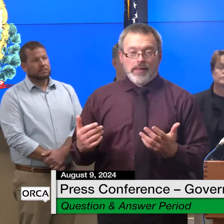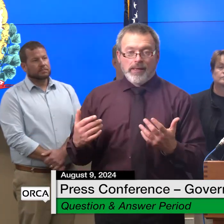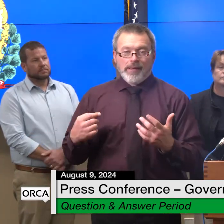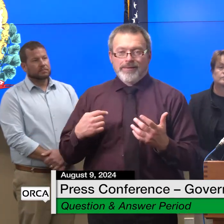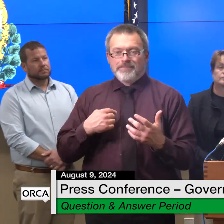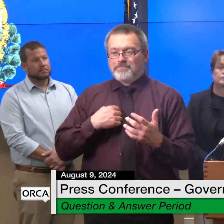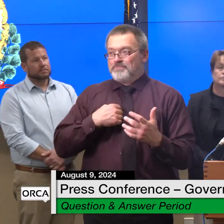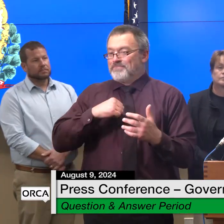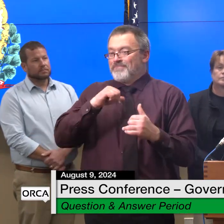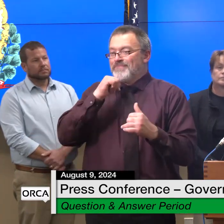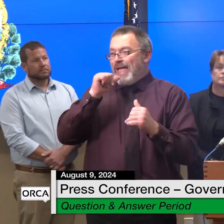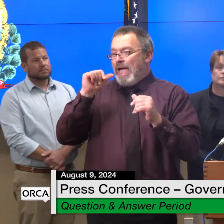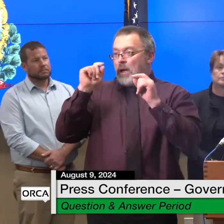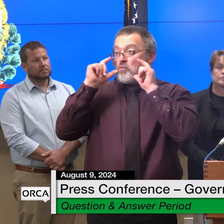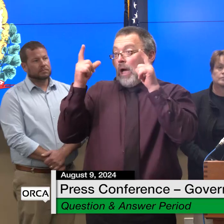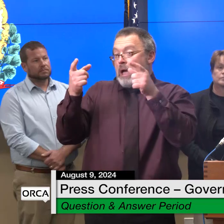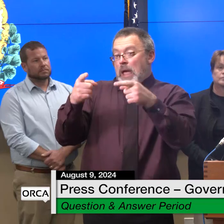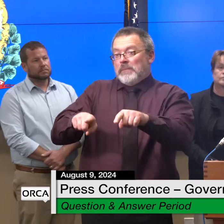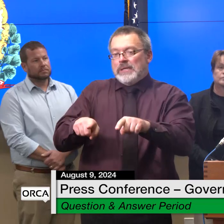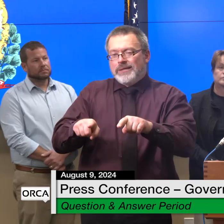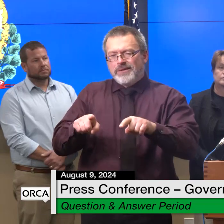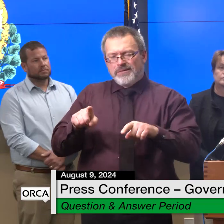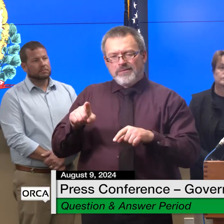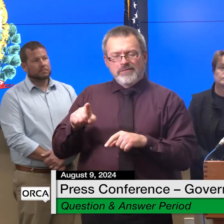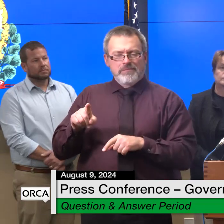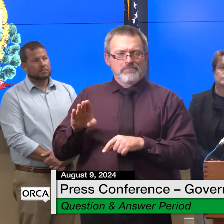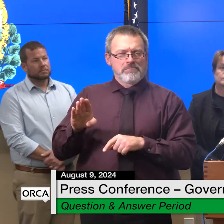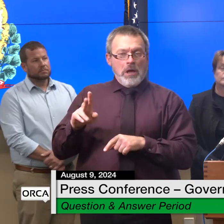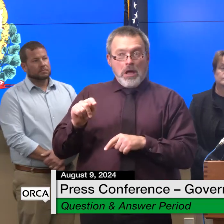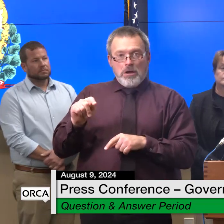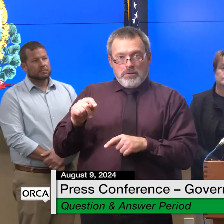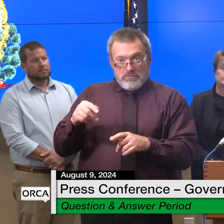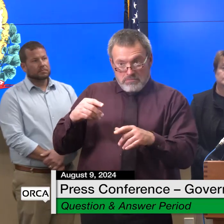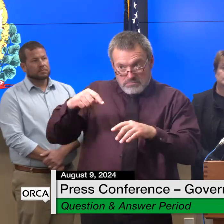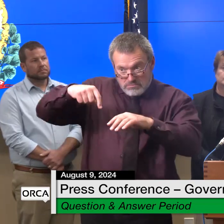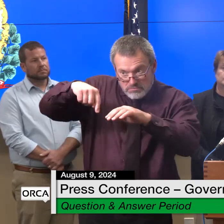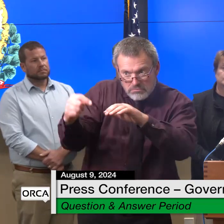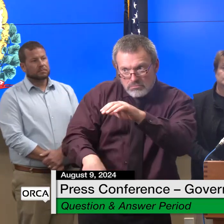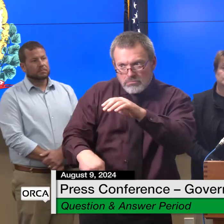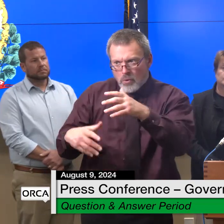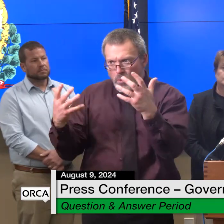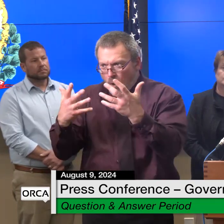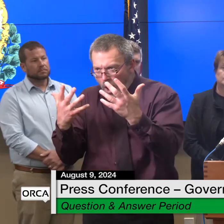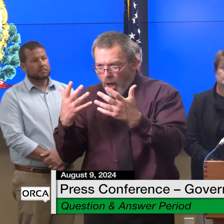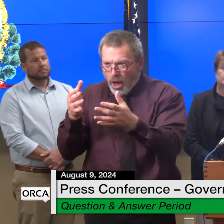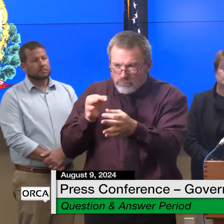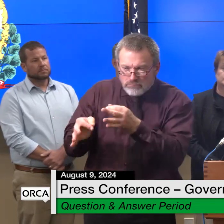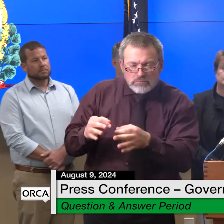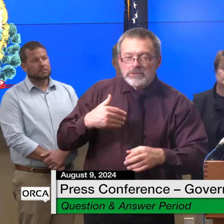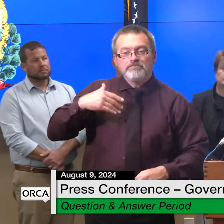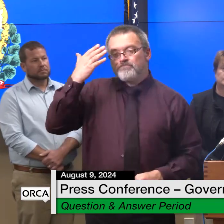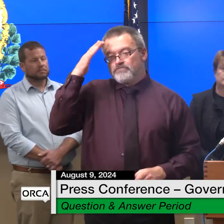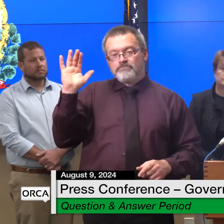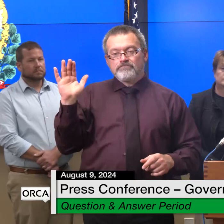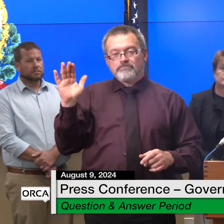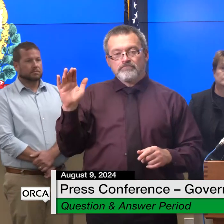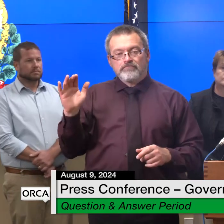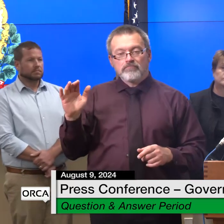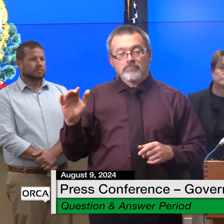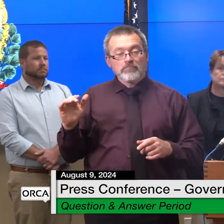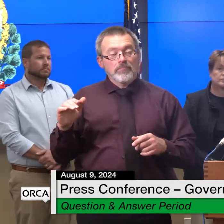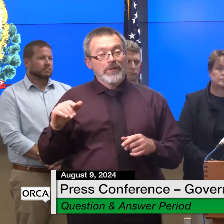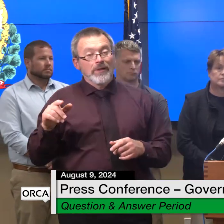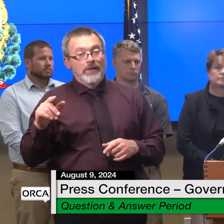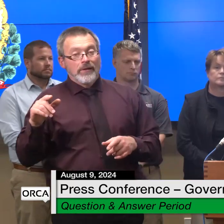but um but at same time i i had no knowledge of what was happening and she was taking this on herself and said they